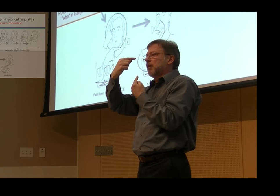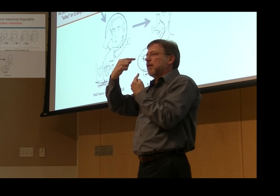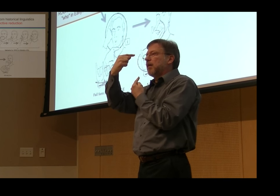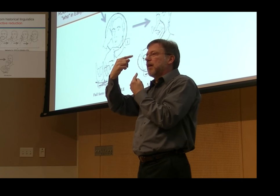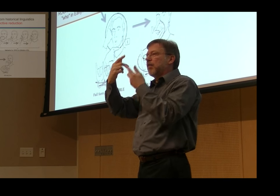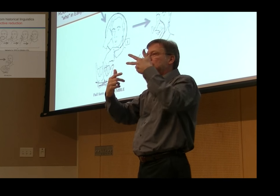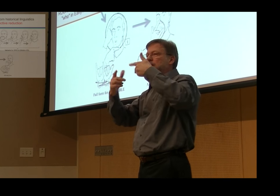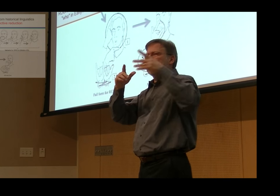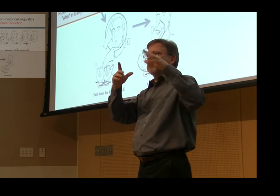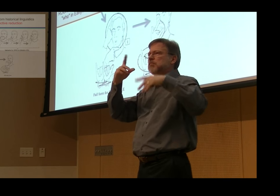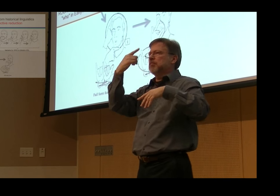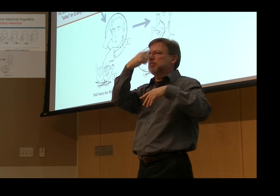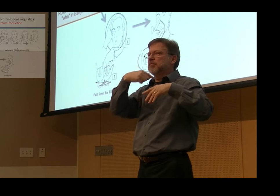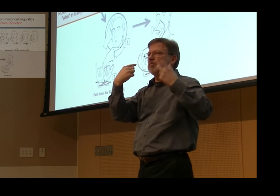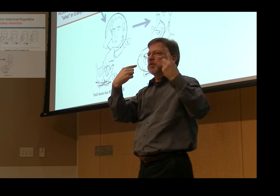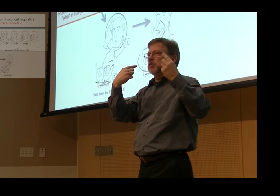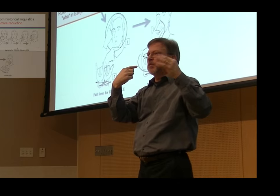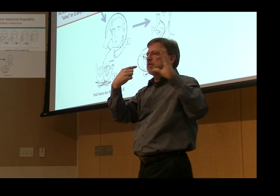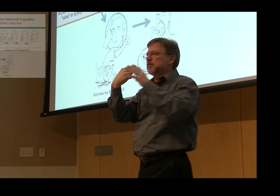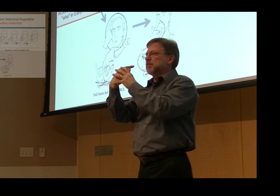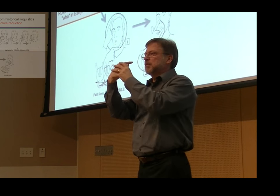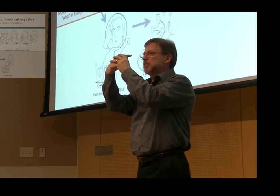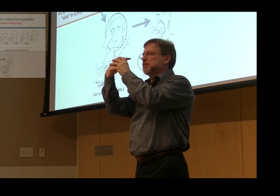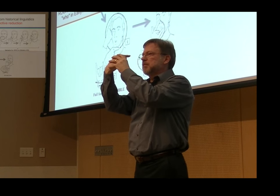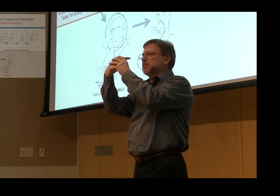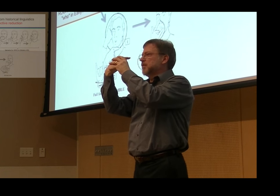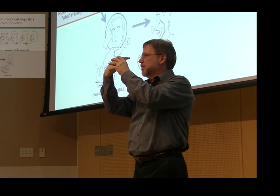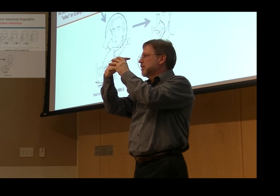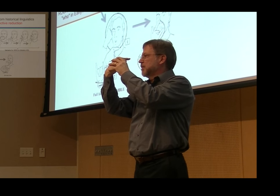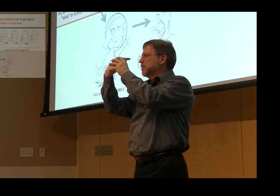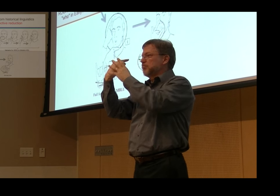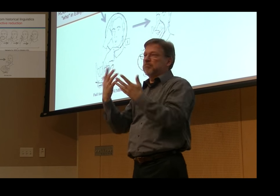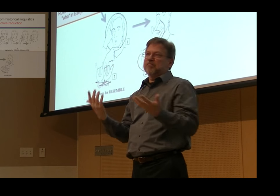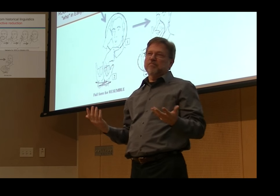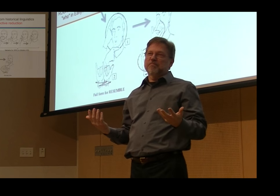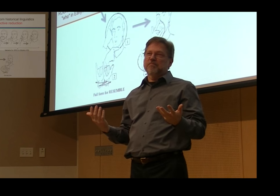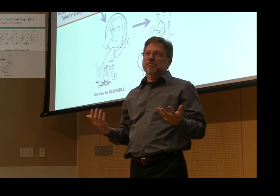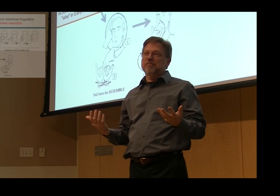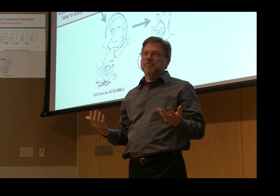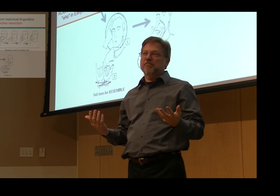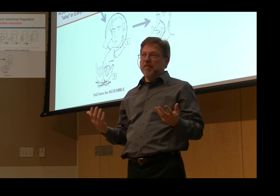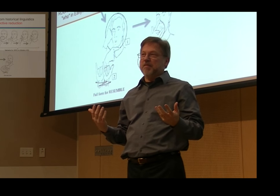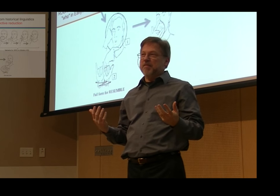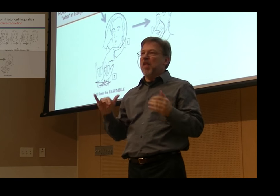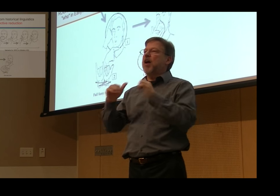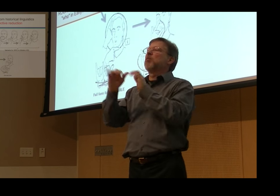and the chin competing for a location to reduce to. And as a result, you get a distinction.